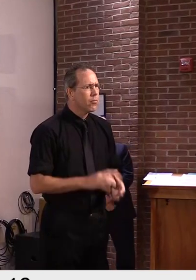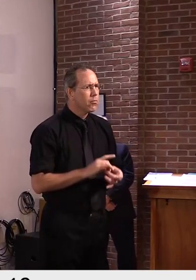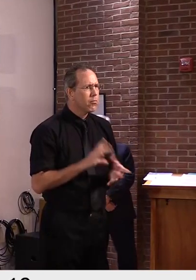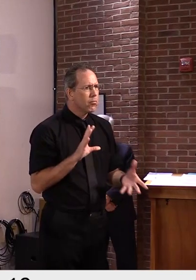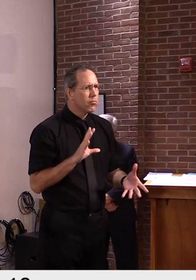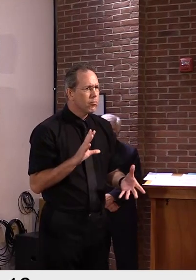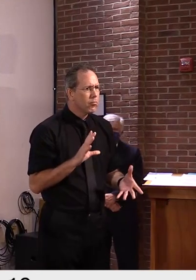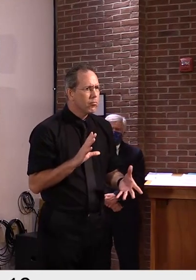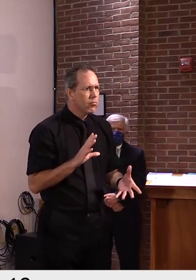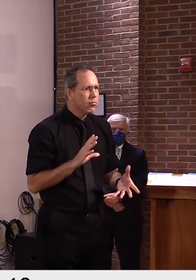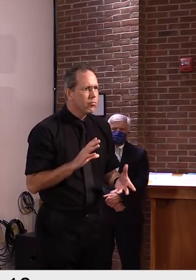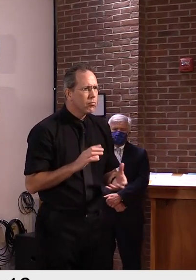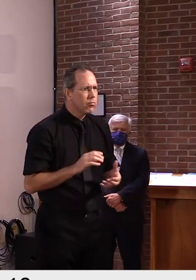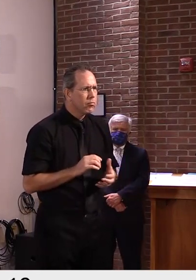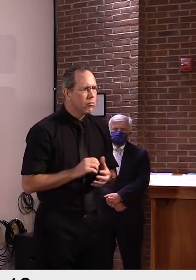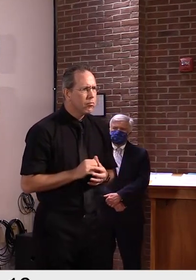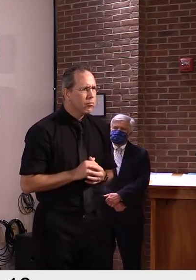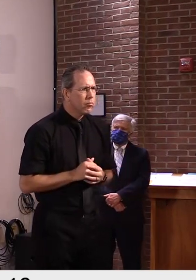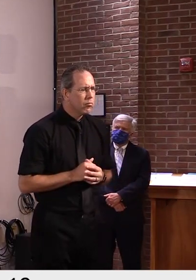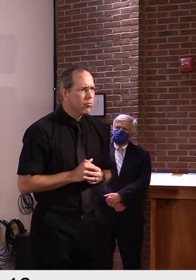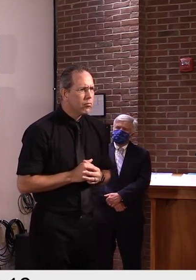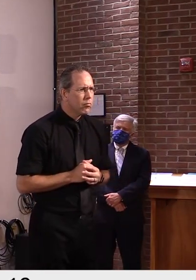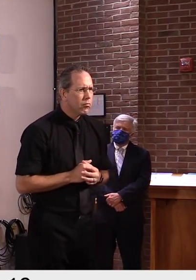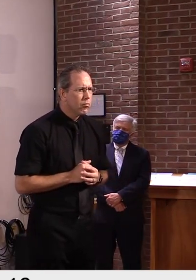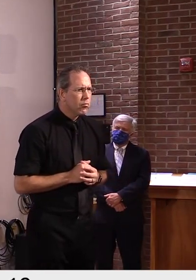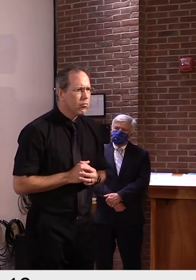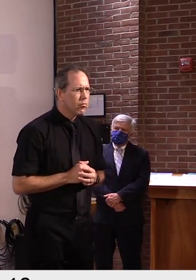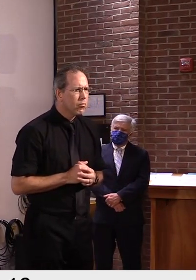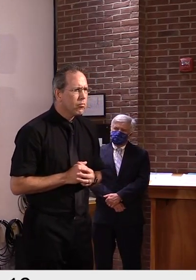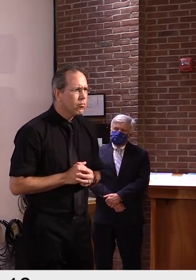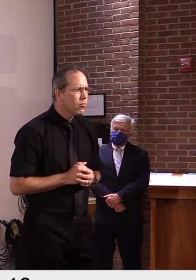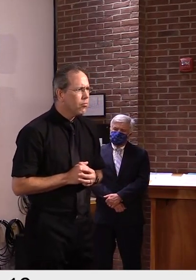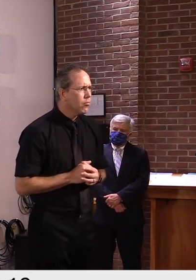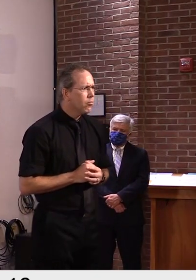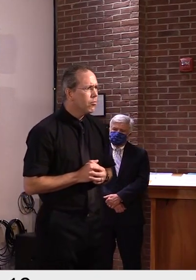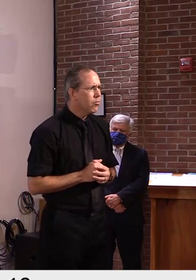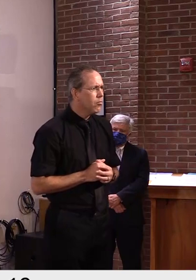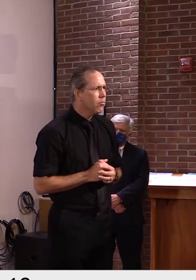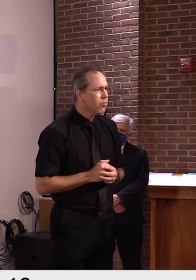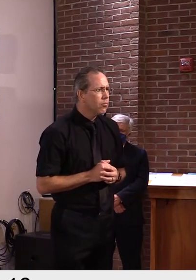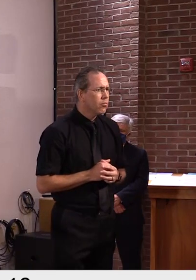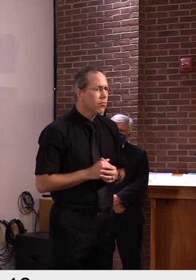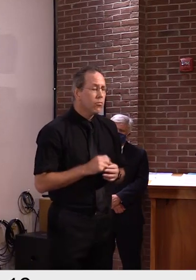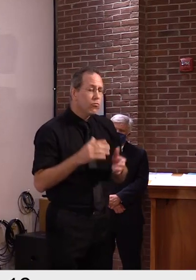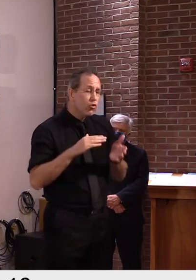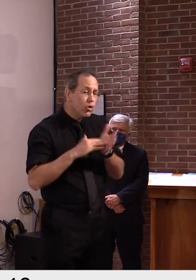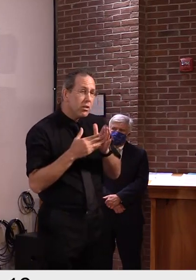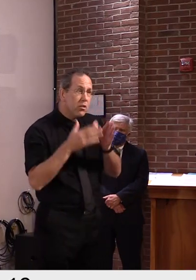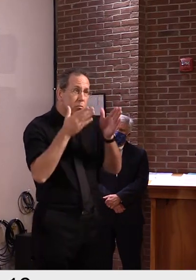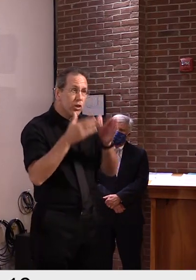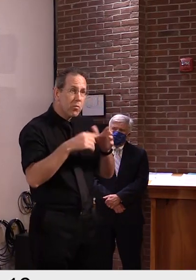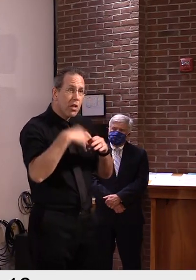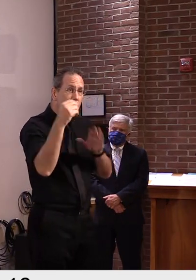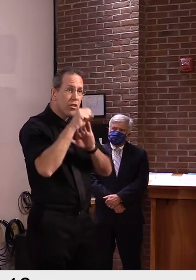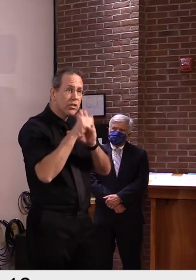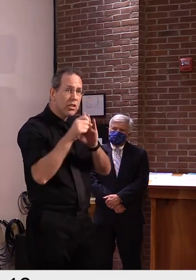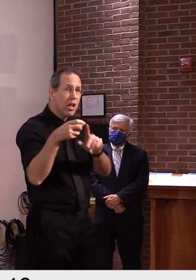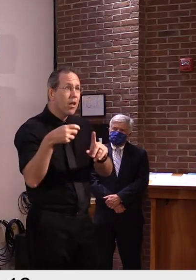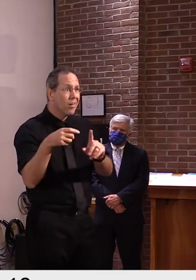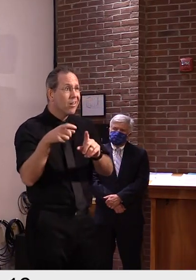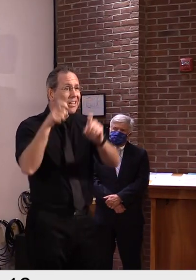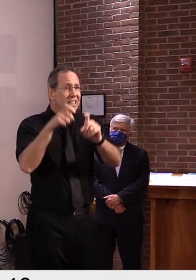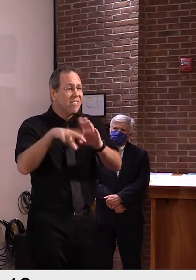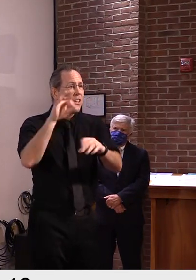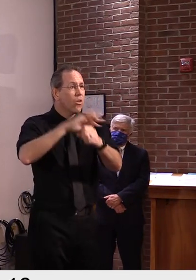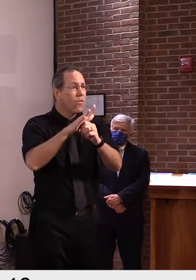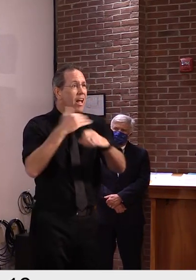It's the one, one positive that's out of You're talking about the one that's out of state. Yes. Yes. Yeah, no, I'd be